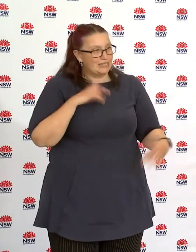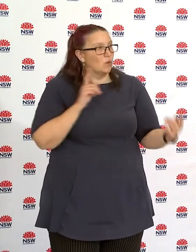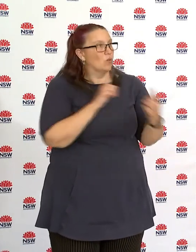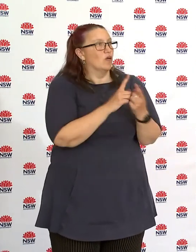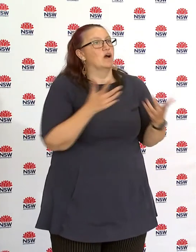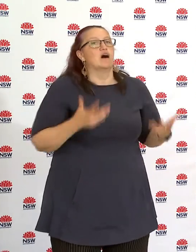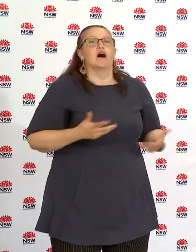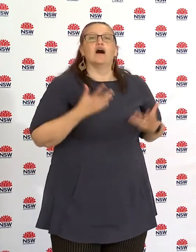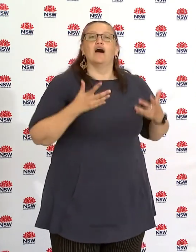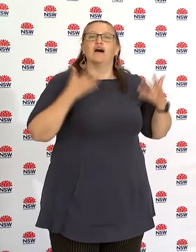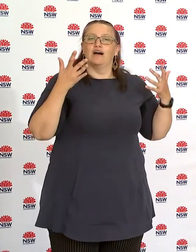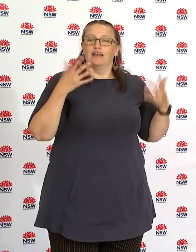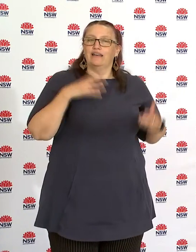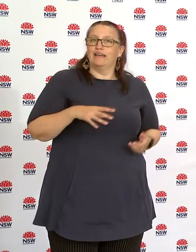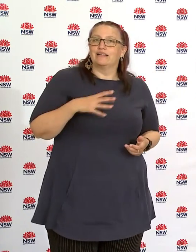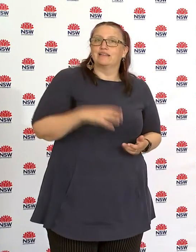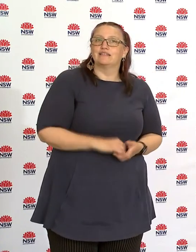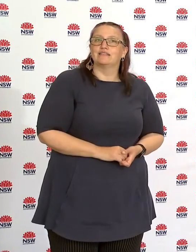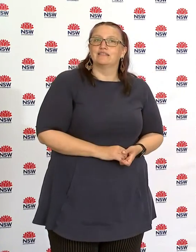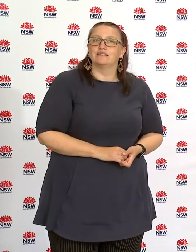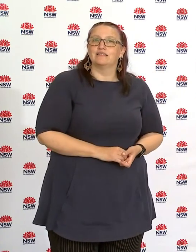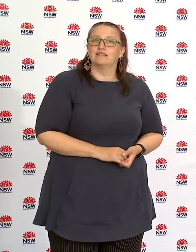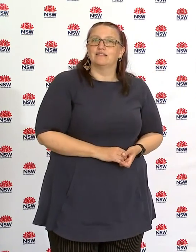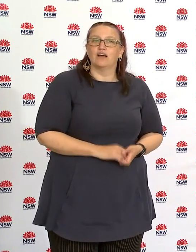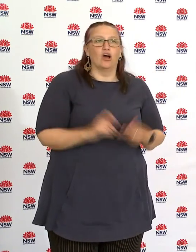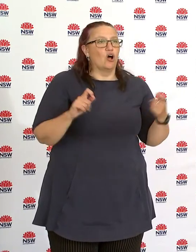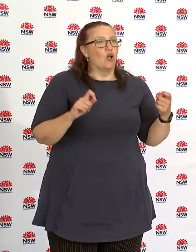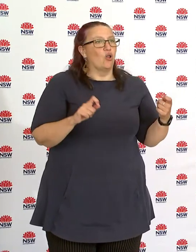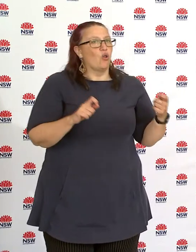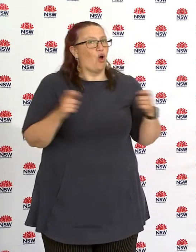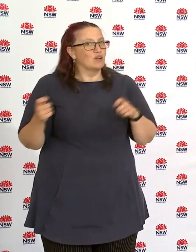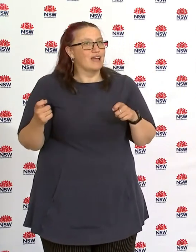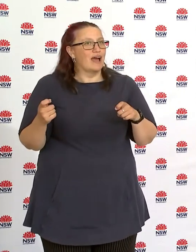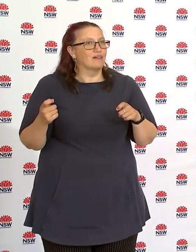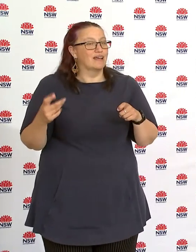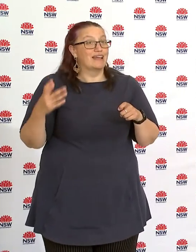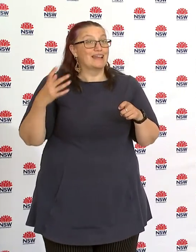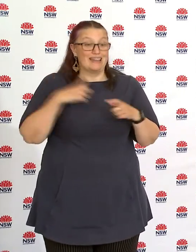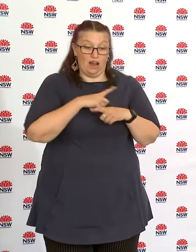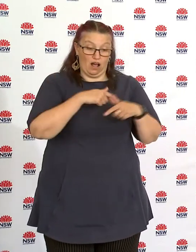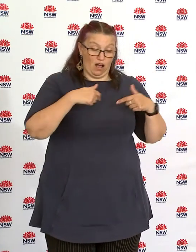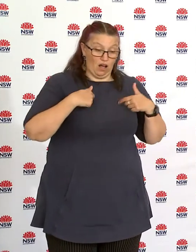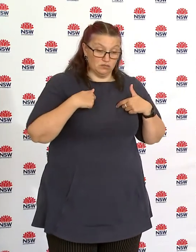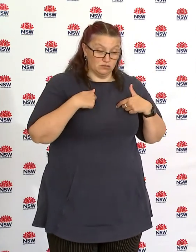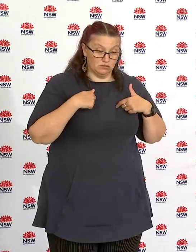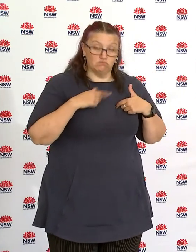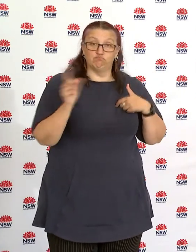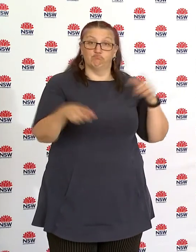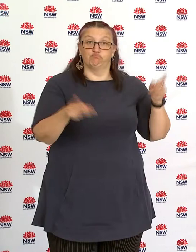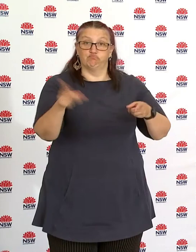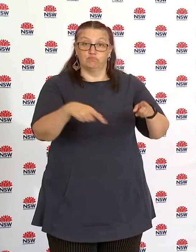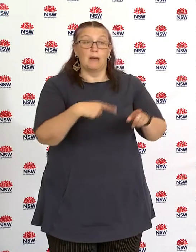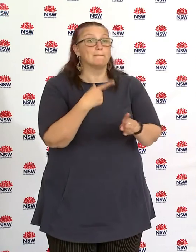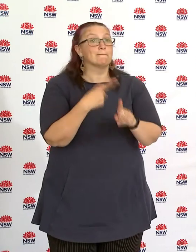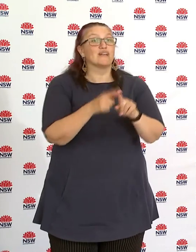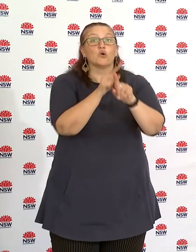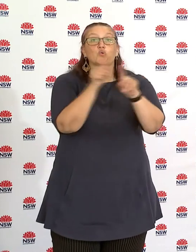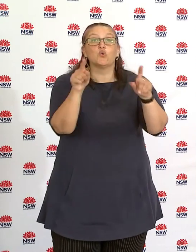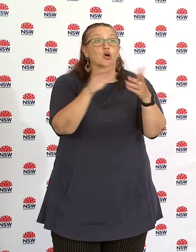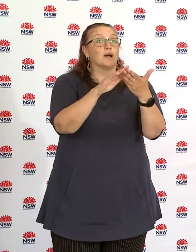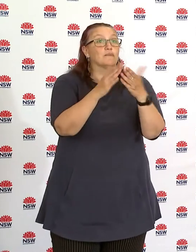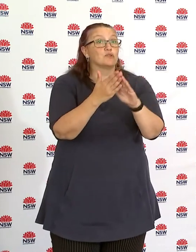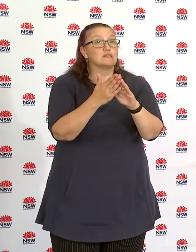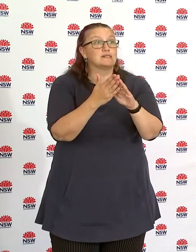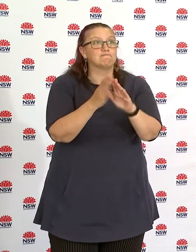that the response to a pandemic and response to a lockdown requires both the community cooperating with us and business